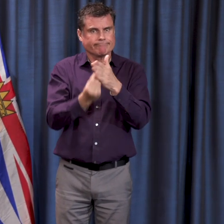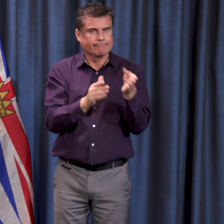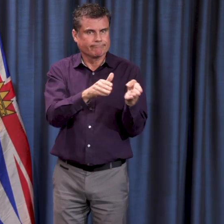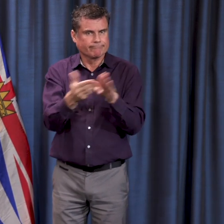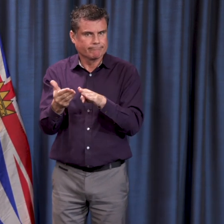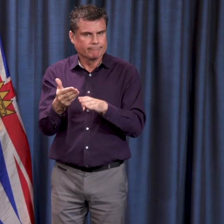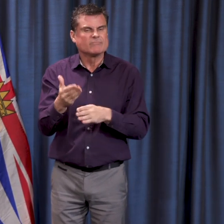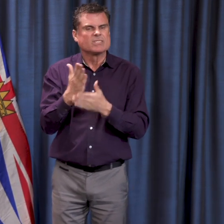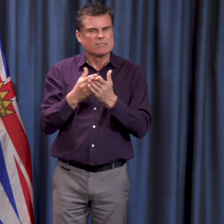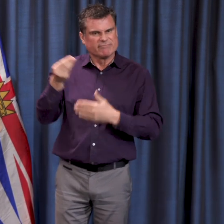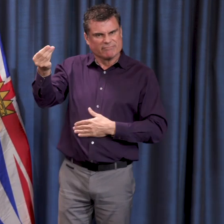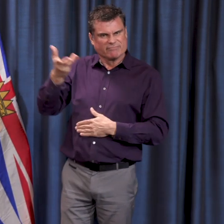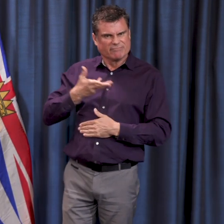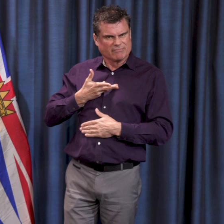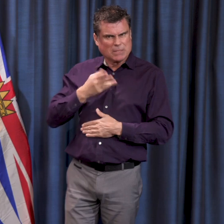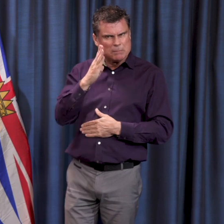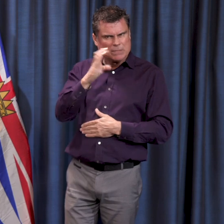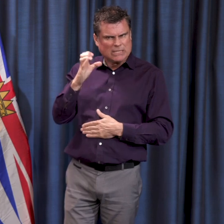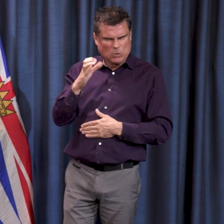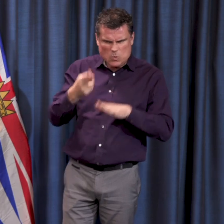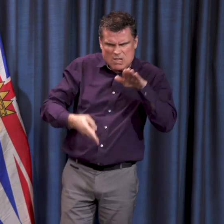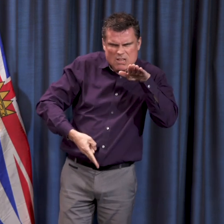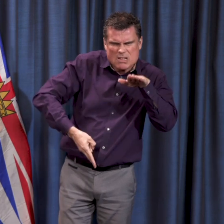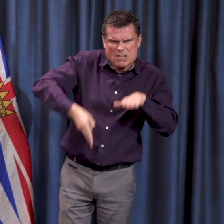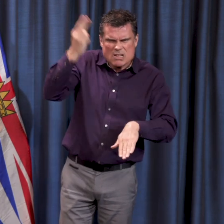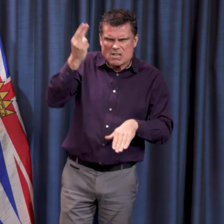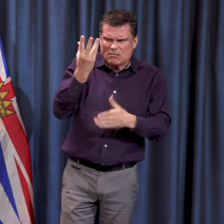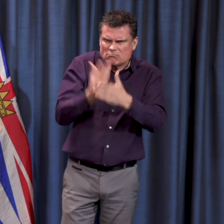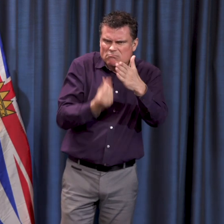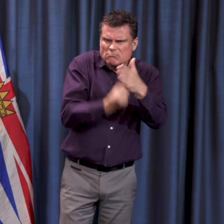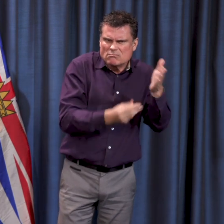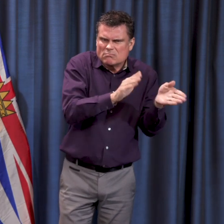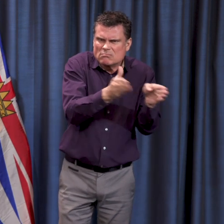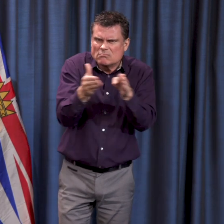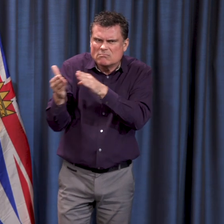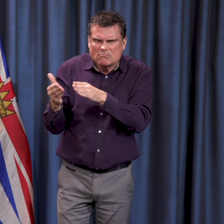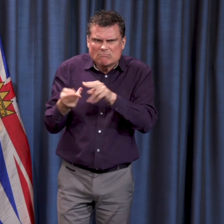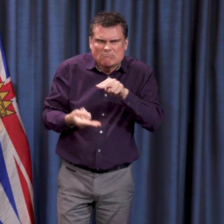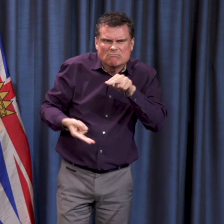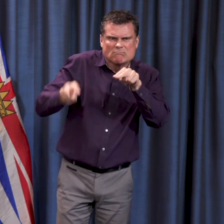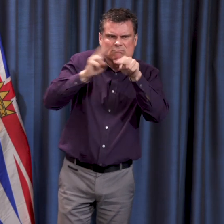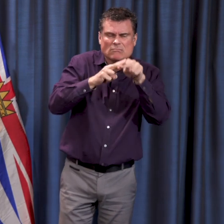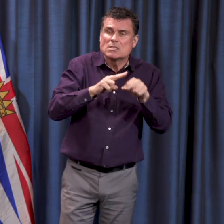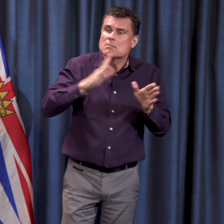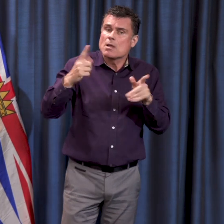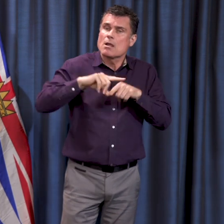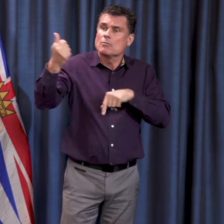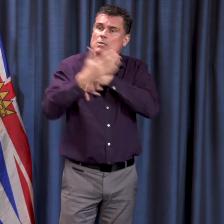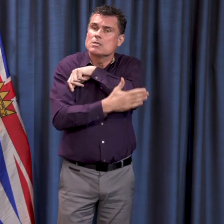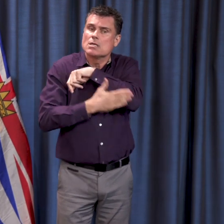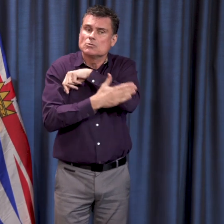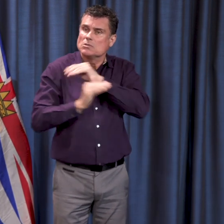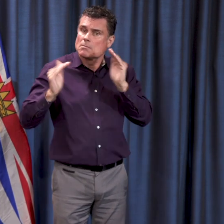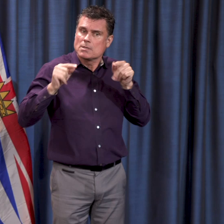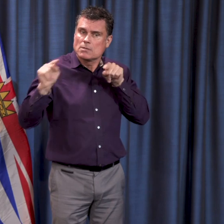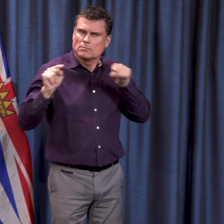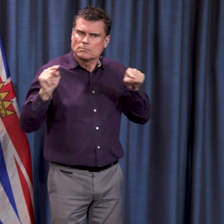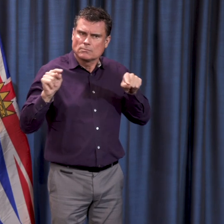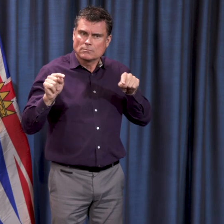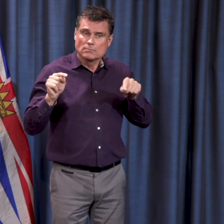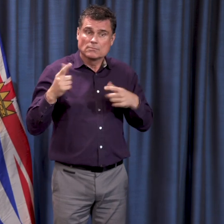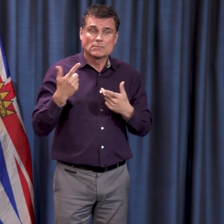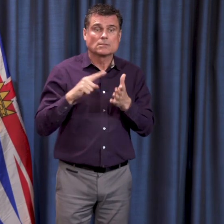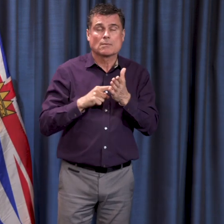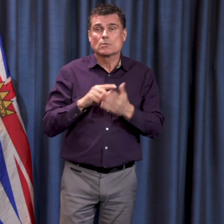rate is very high, and that means that we're on a trajectory that's very similar to countries like, or areas of the world, like northern Italy